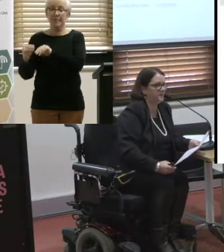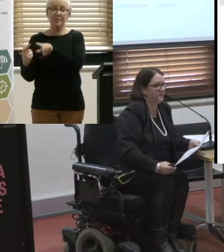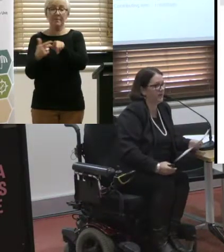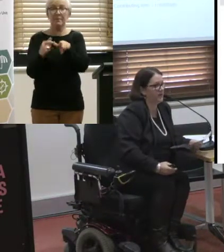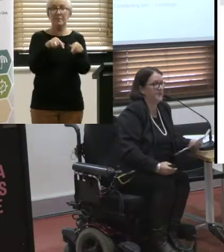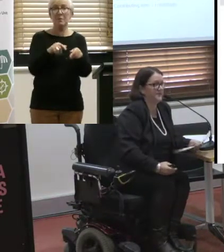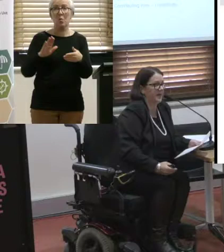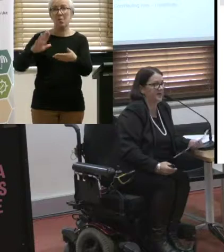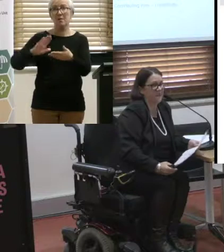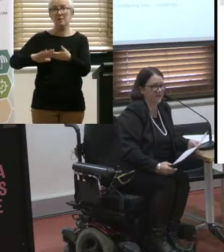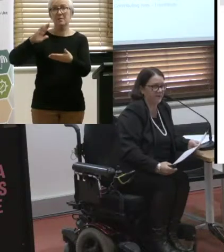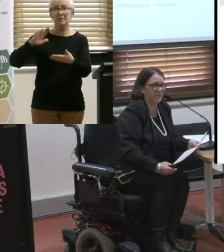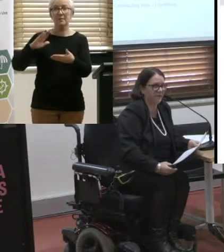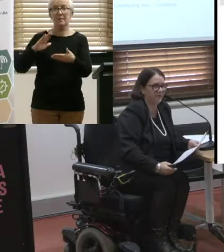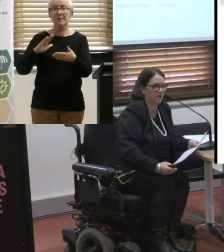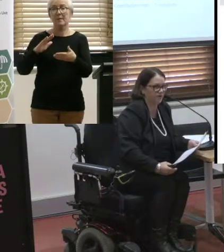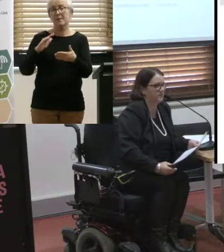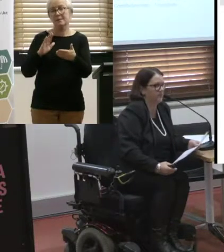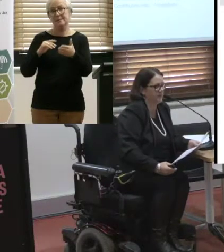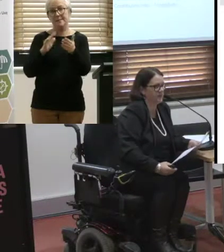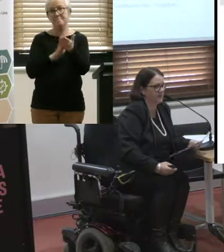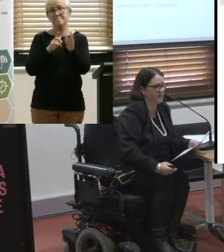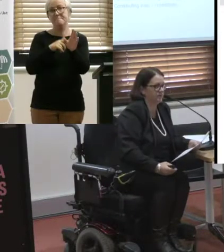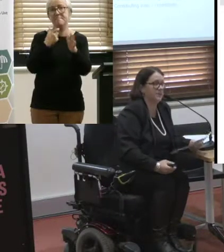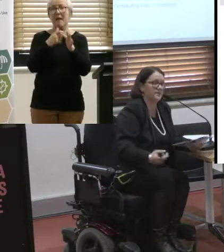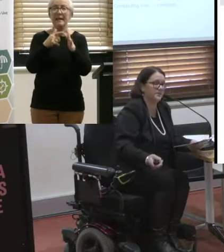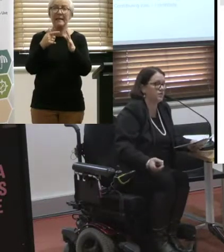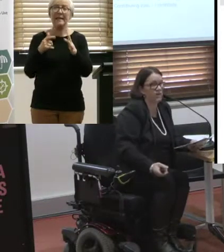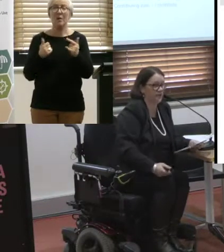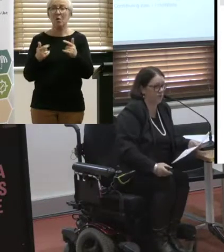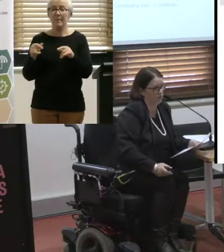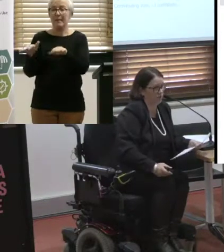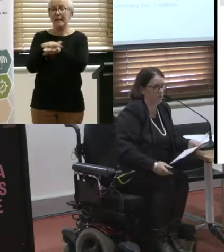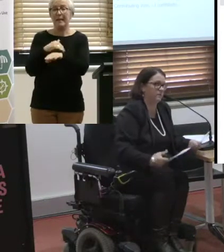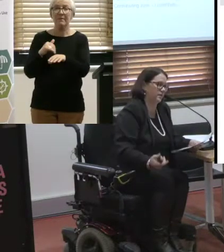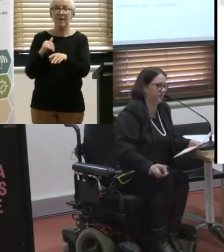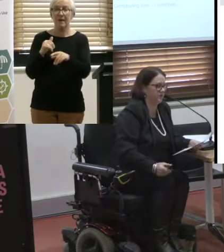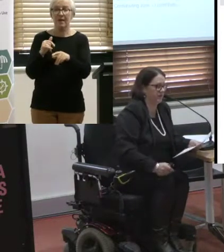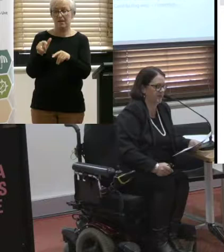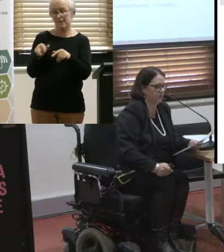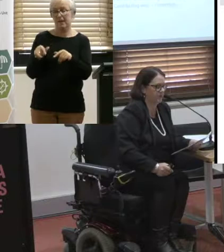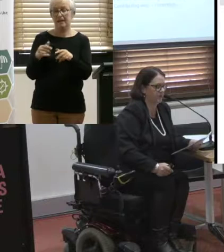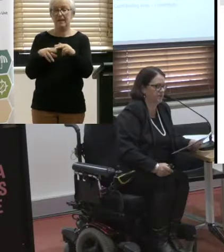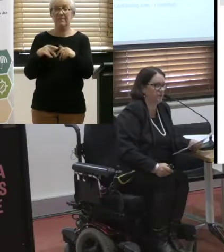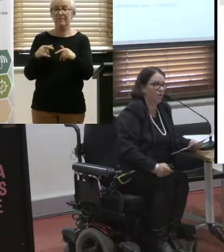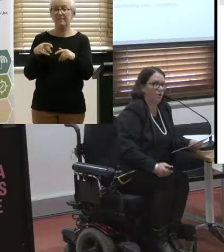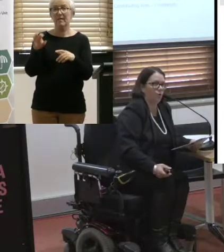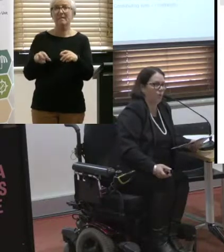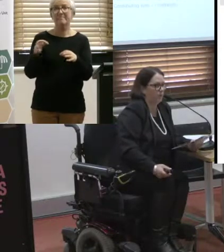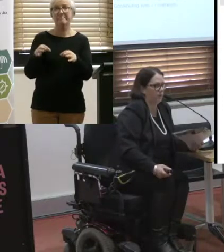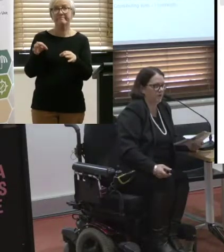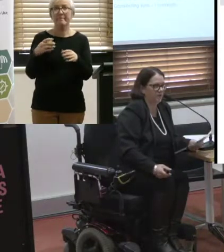card, so they're actually starting to cover some of that cost of that service, of a bus that's not getting used or a vehicle that's not getting used.